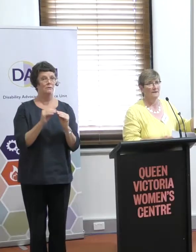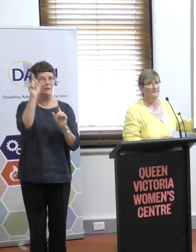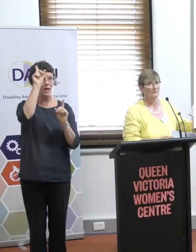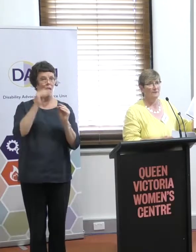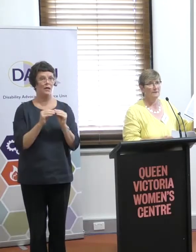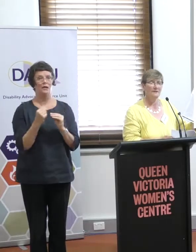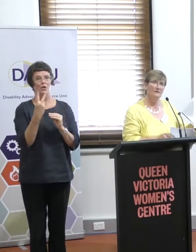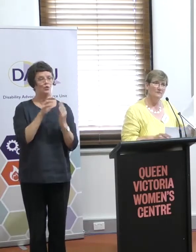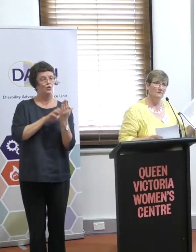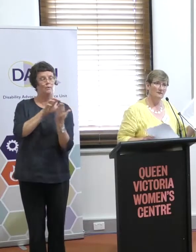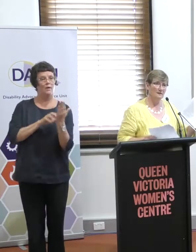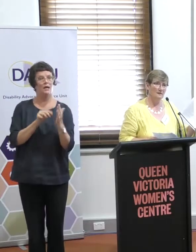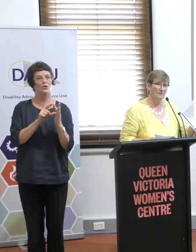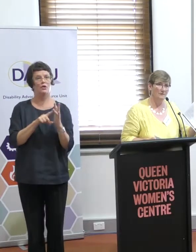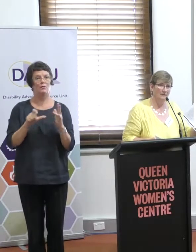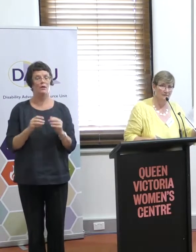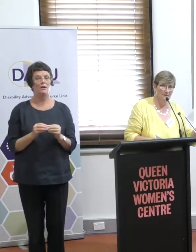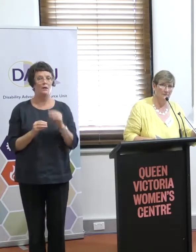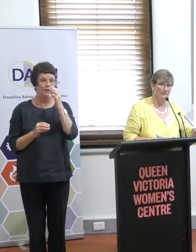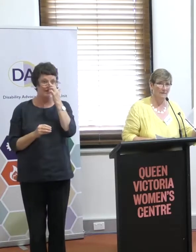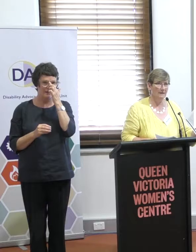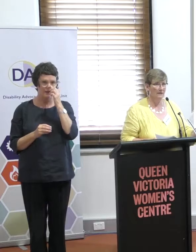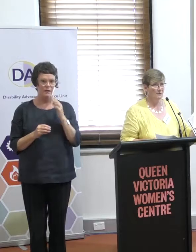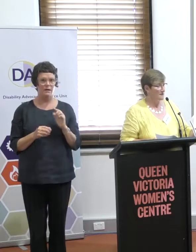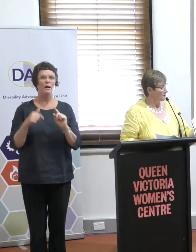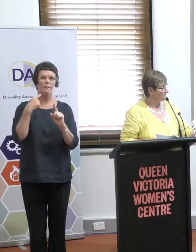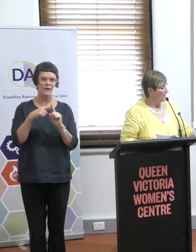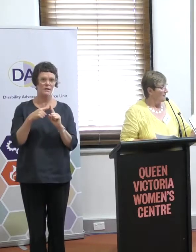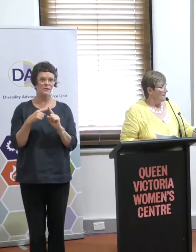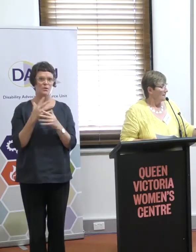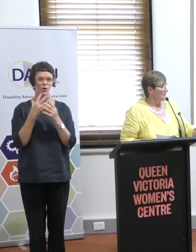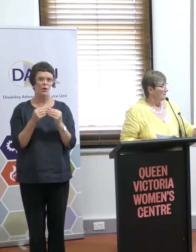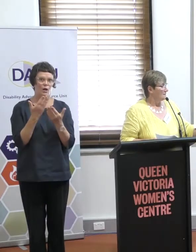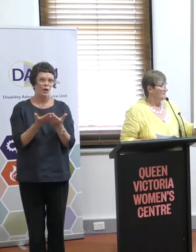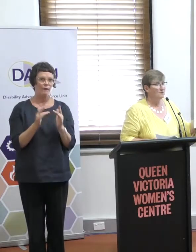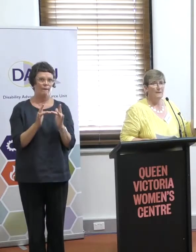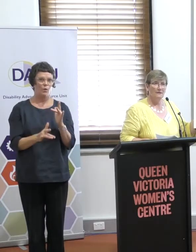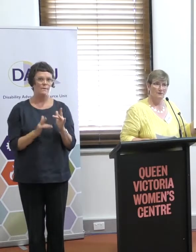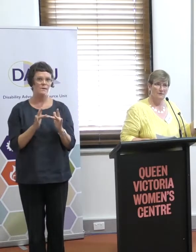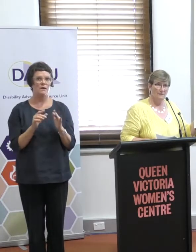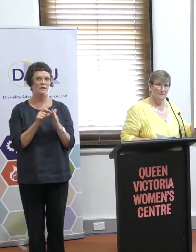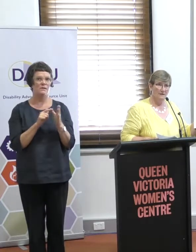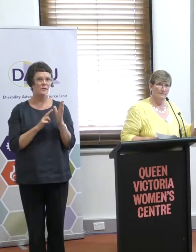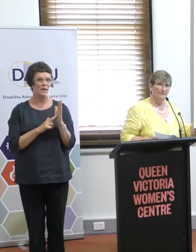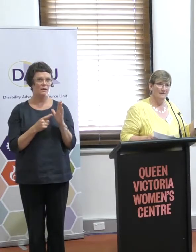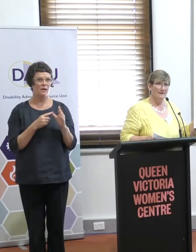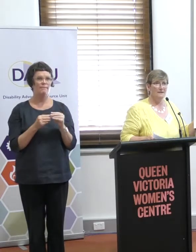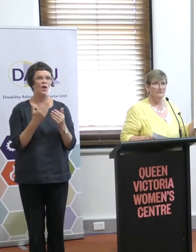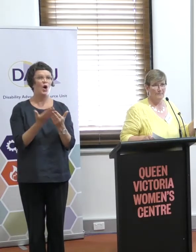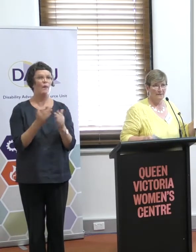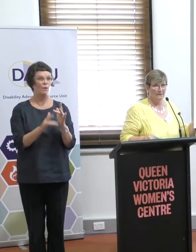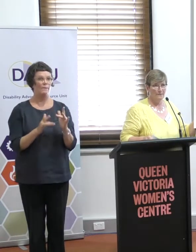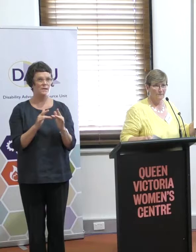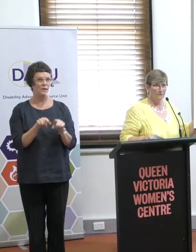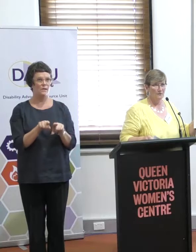-page document. These are all on the Dana website under the publication section. This two-page document is an